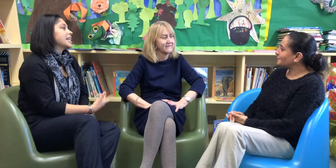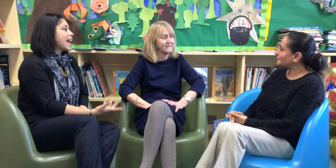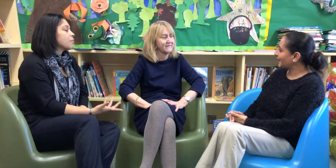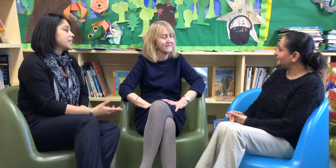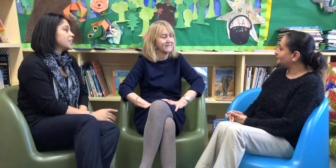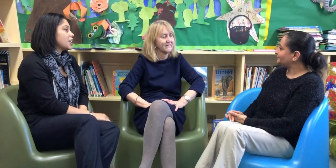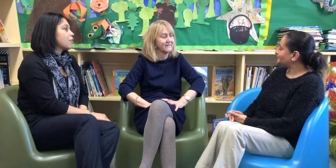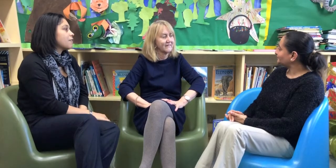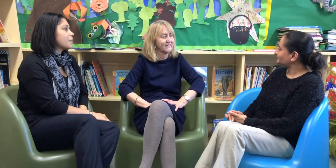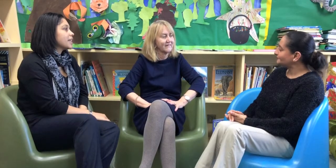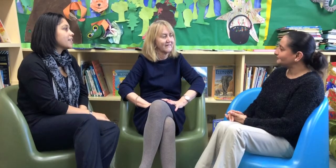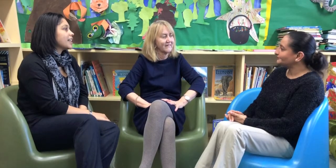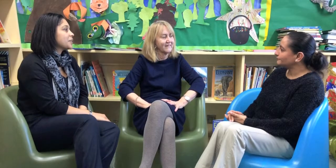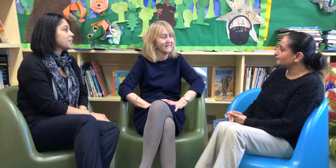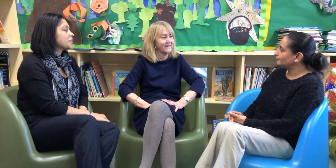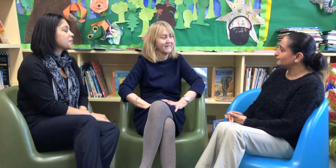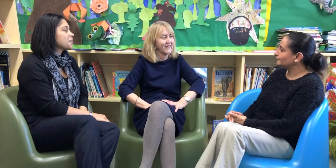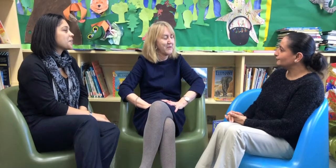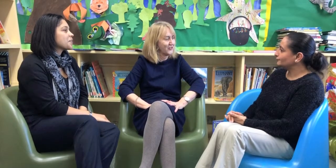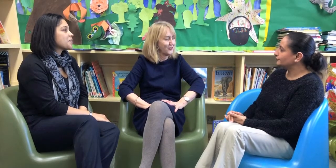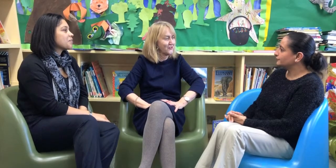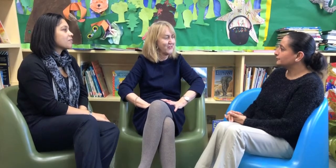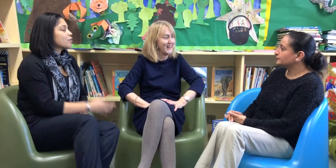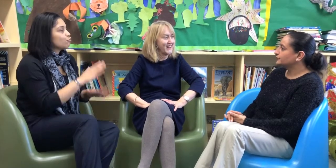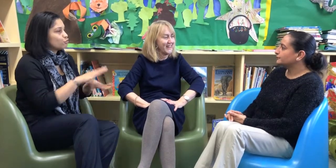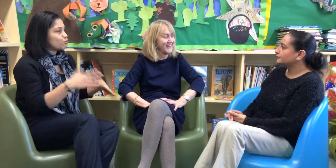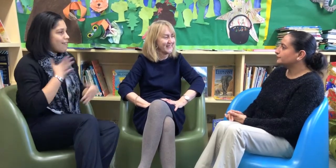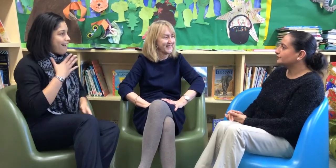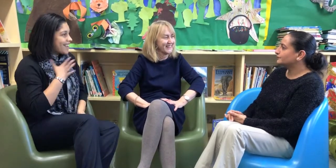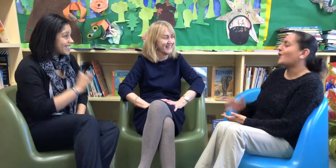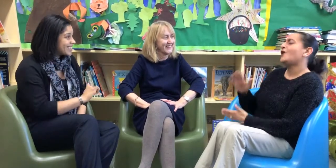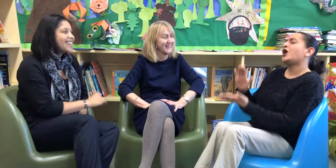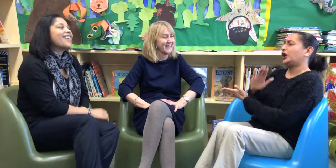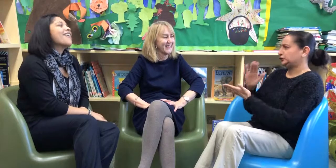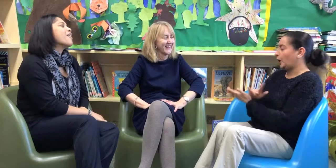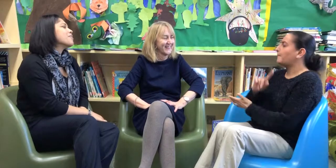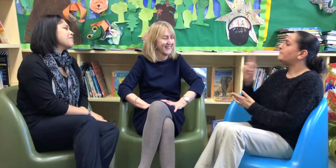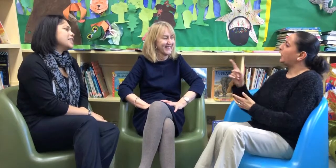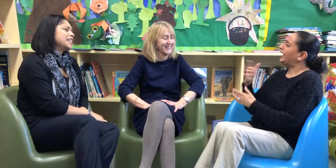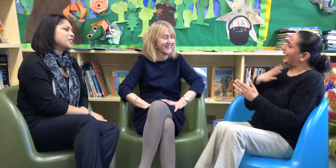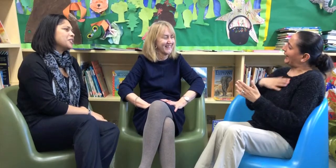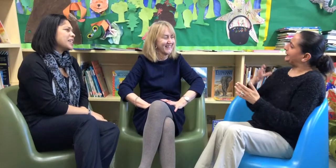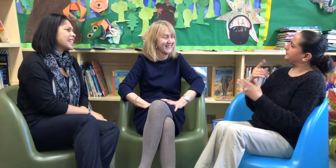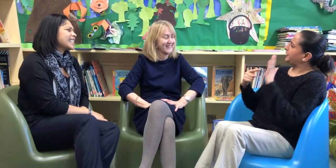and helps teach their own family sign language. I bet the children really like that. Oh, they really enjoy it.